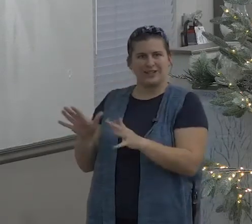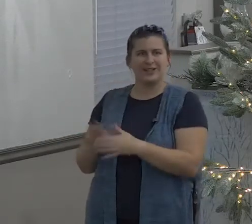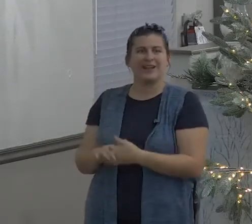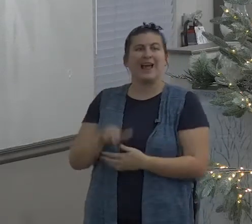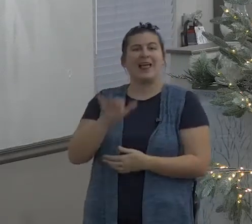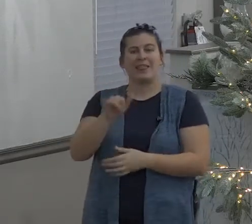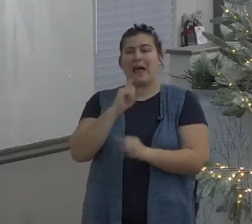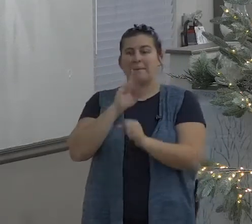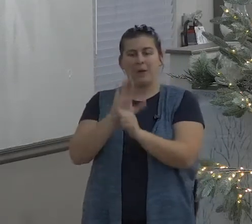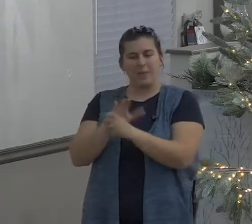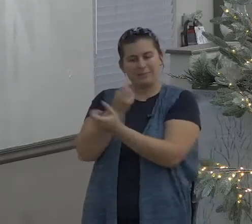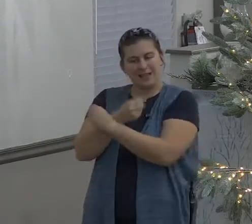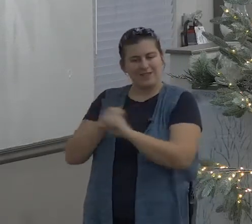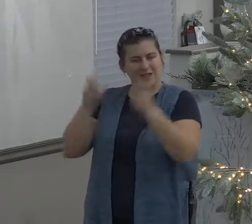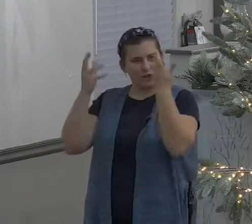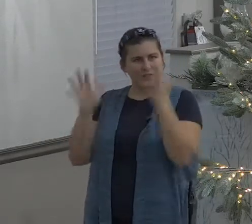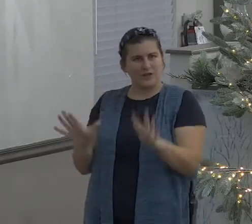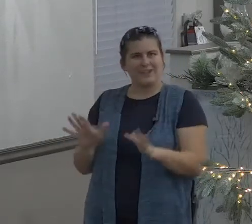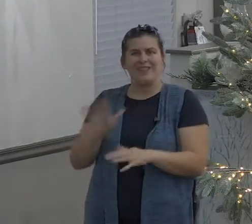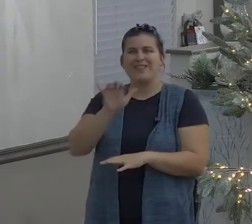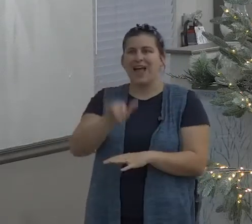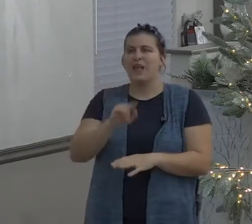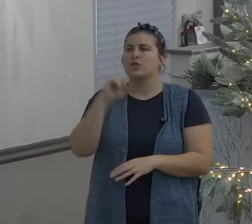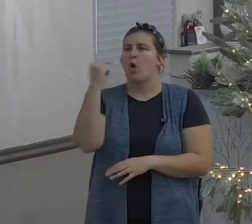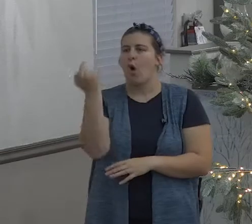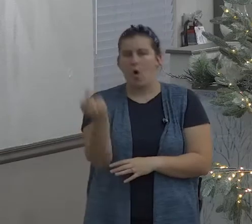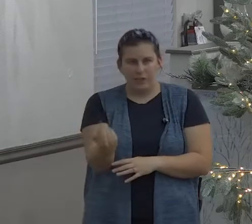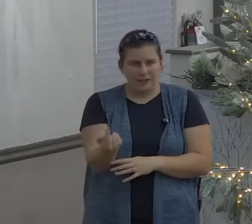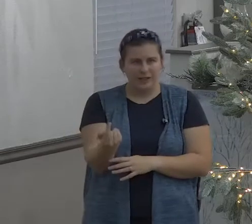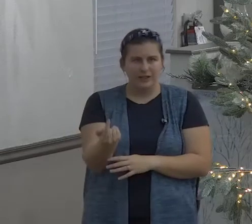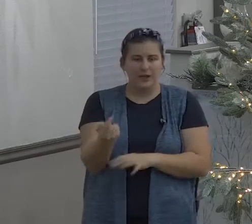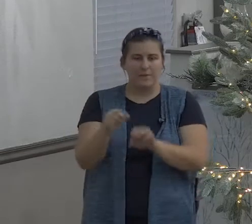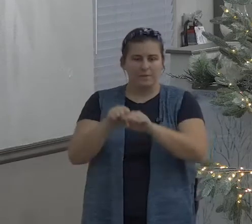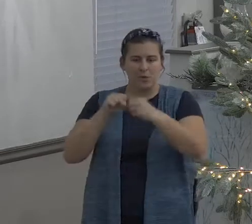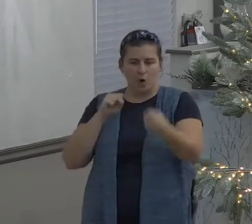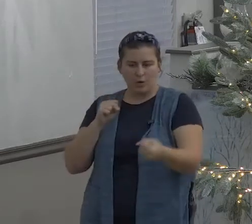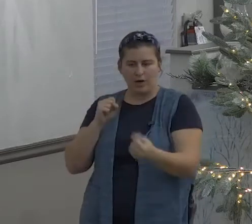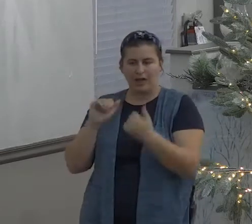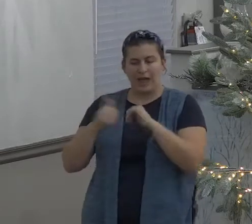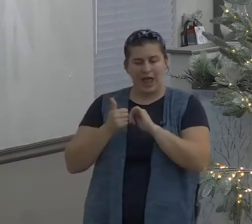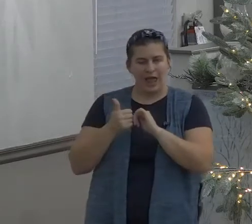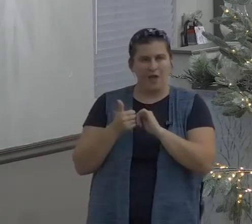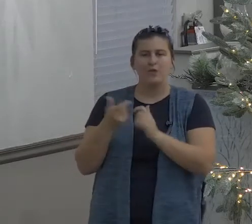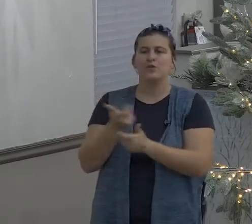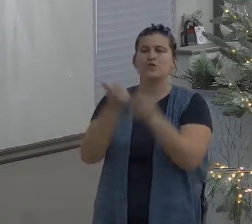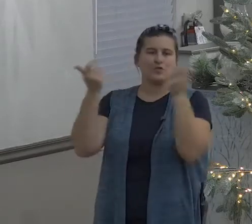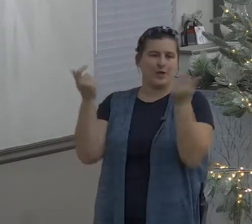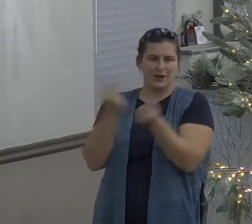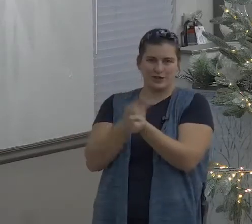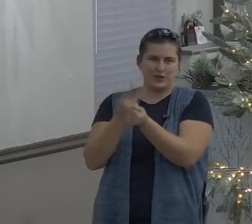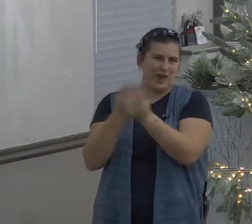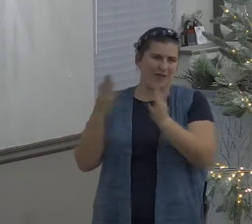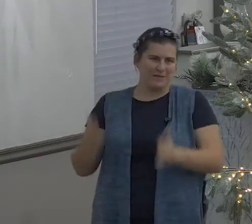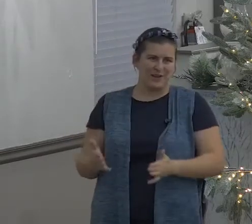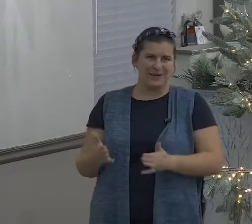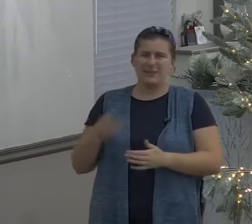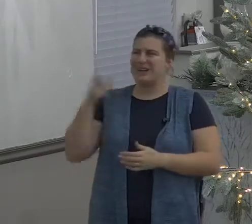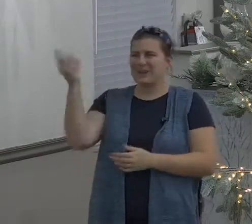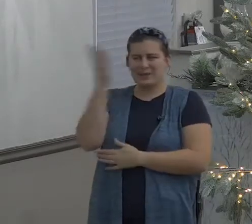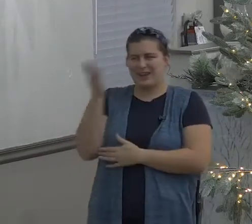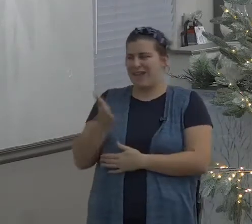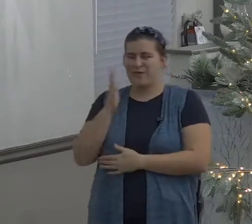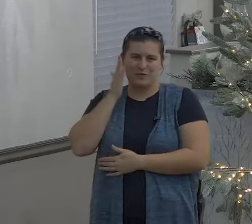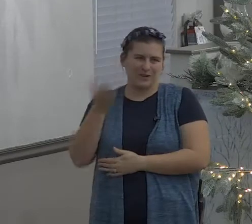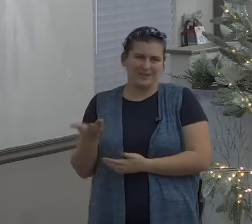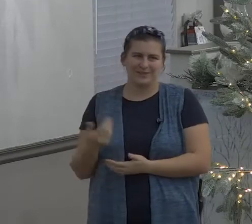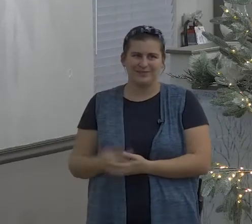because through his blood we are able to enter into that covenant of salvation and by